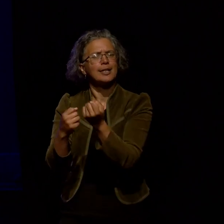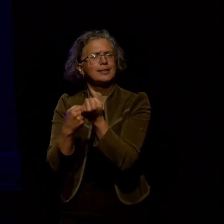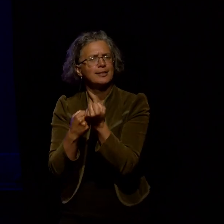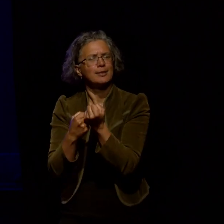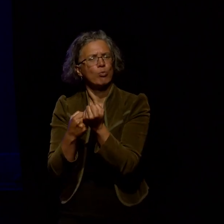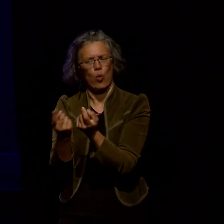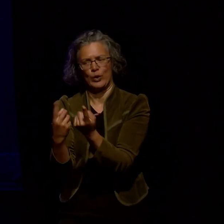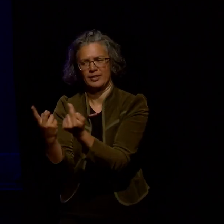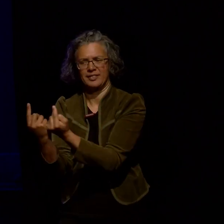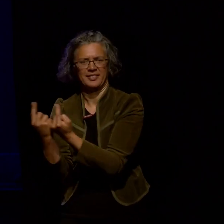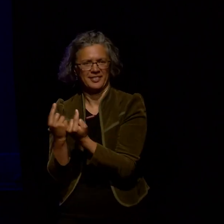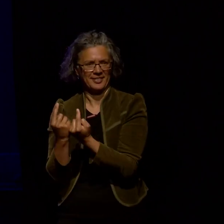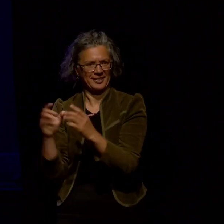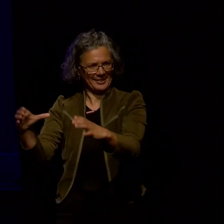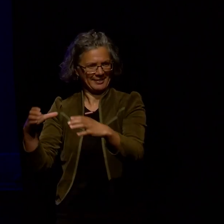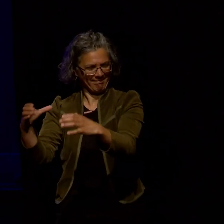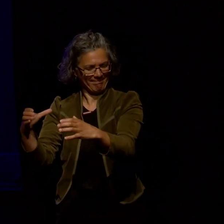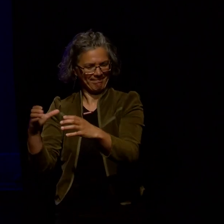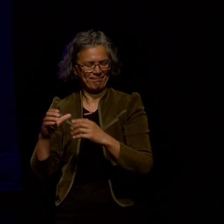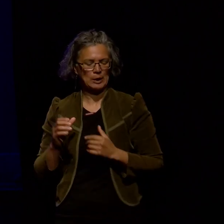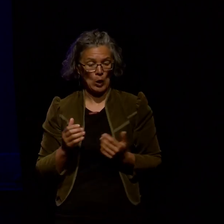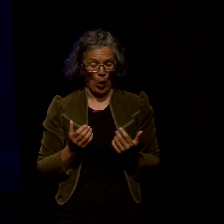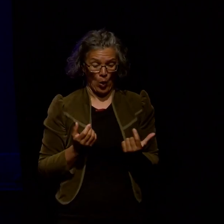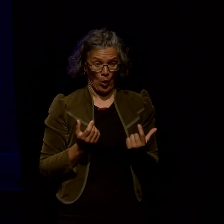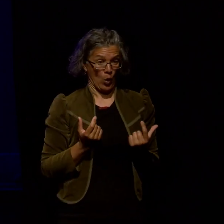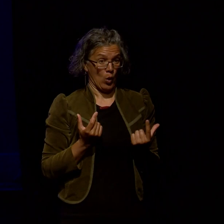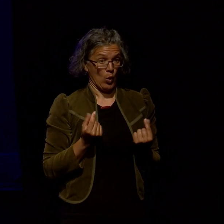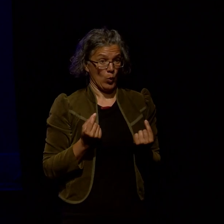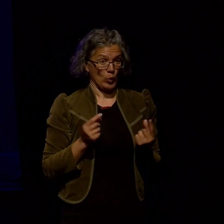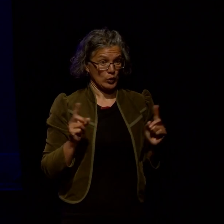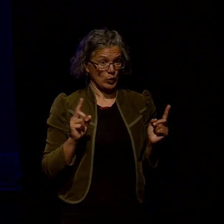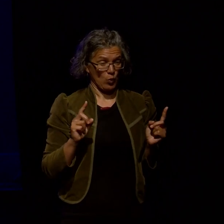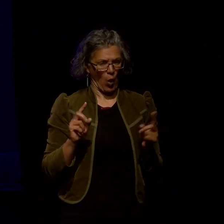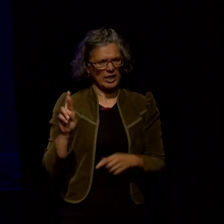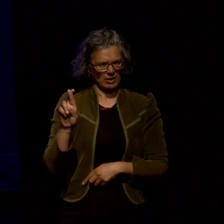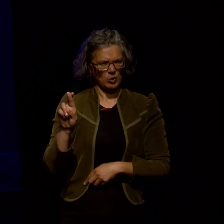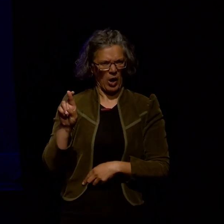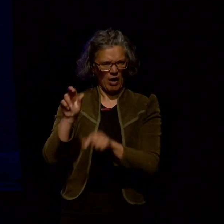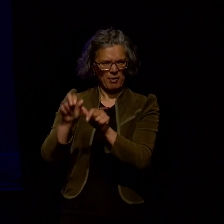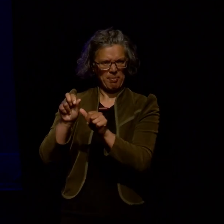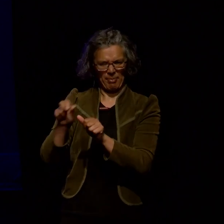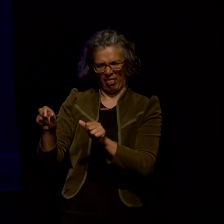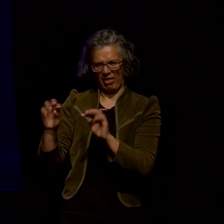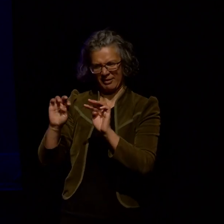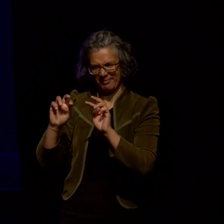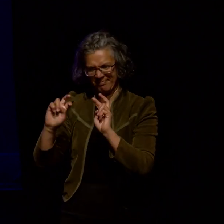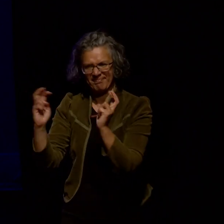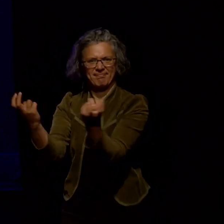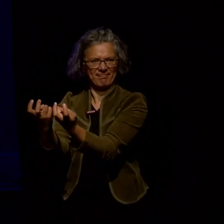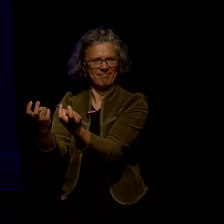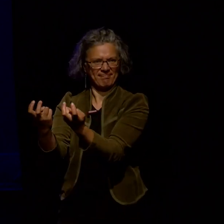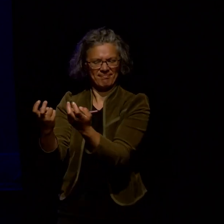and so what I did was I approached these 12 people all of them had an interest and